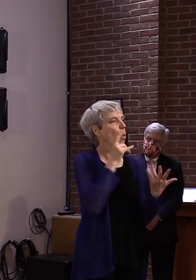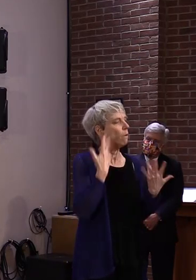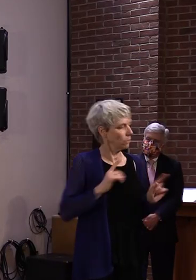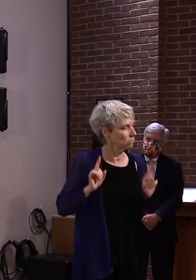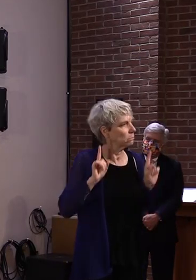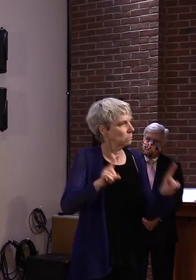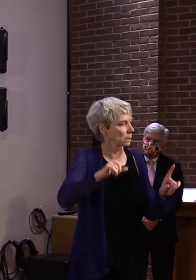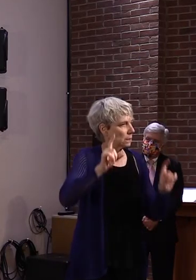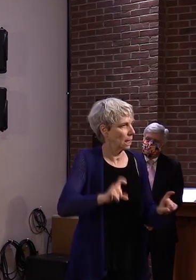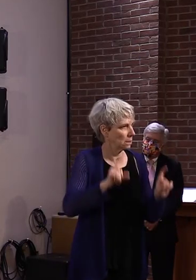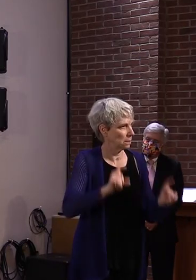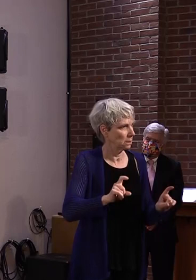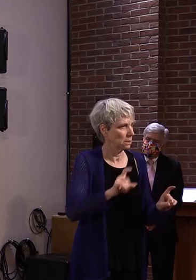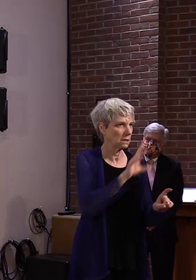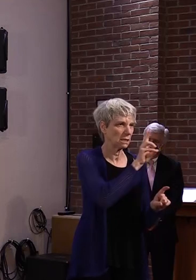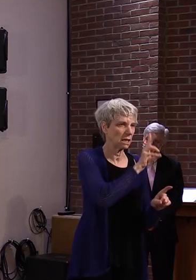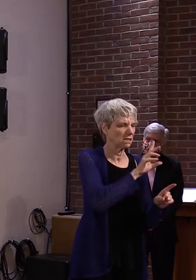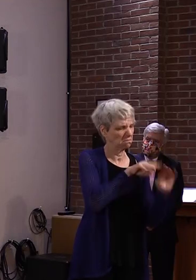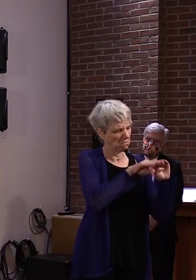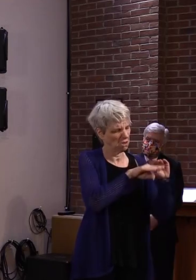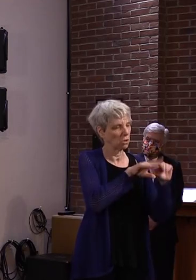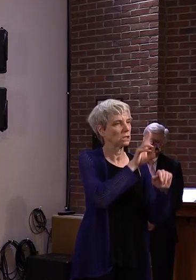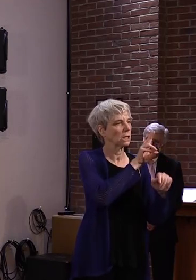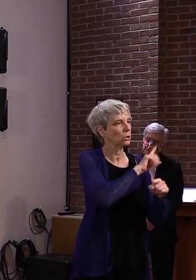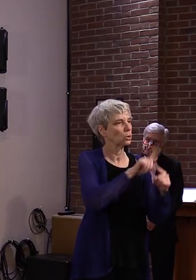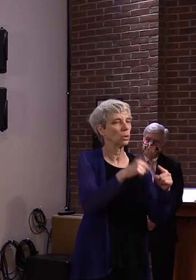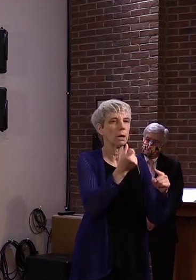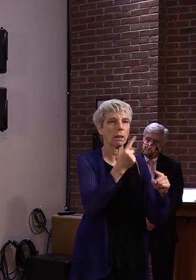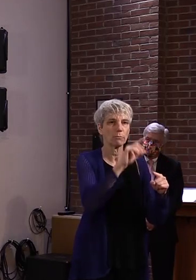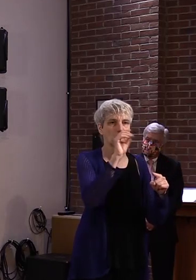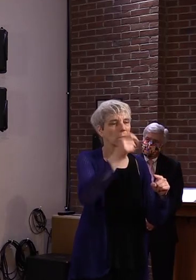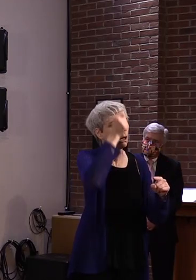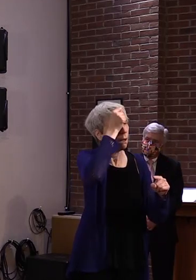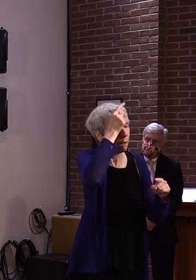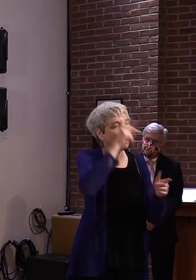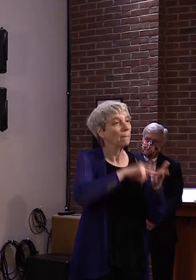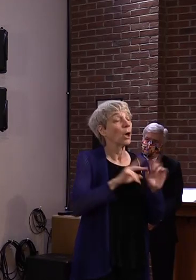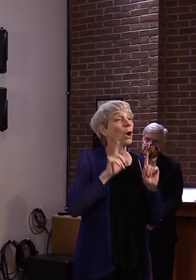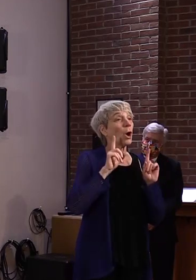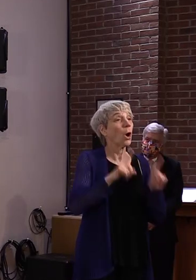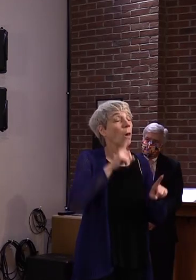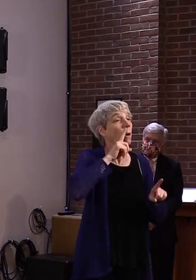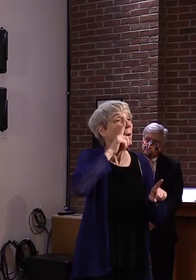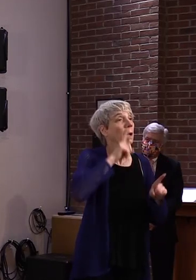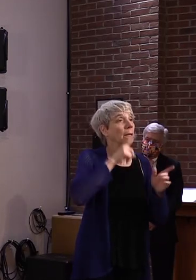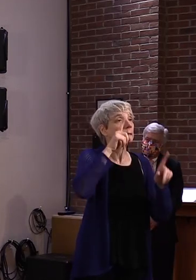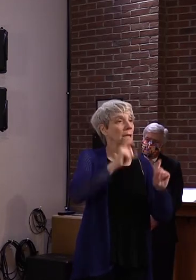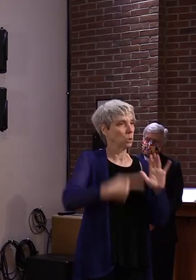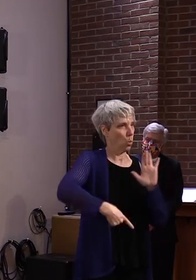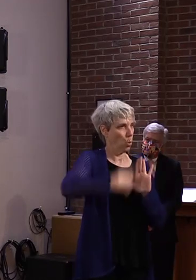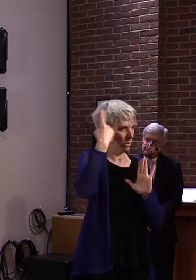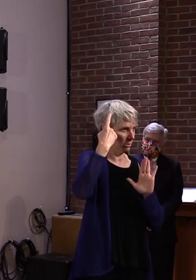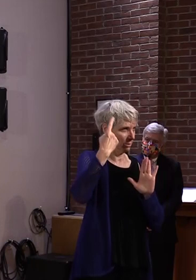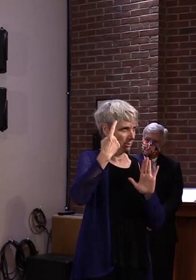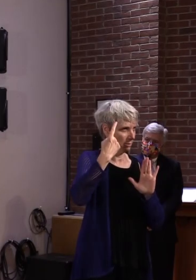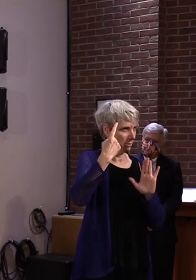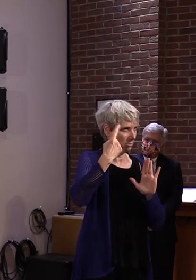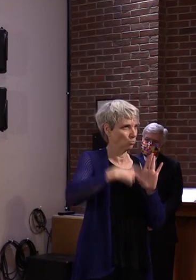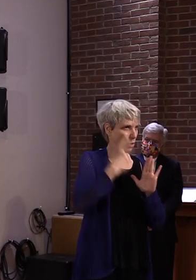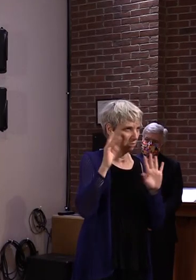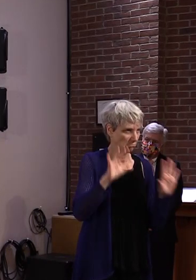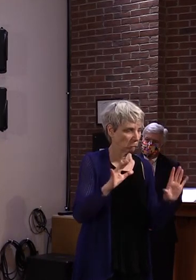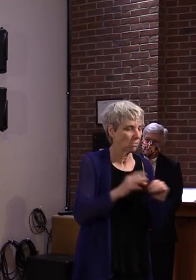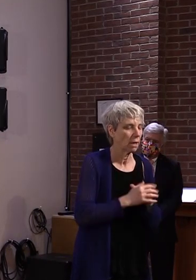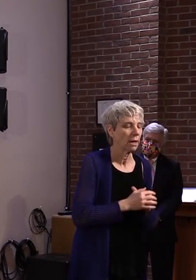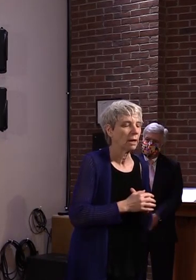Keep in mind that's a one-time testing and represents the status of an individual on that day that